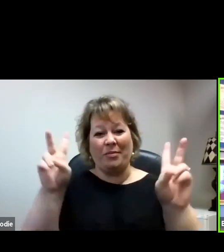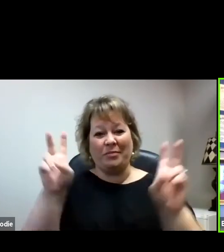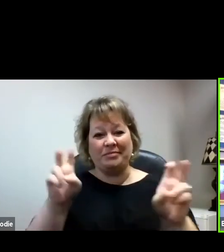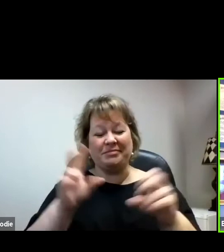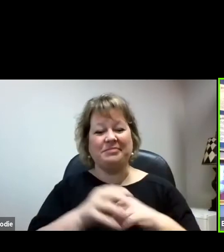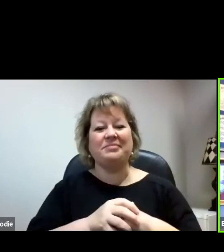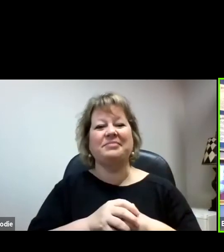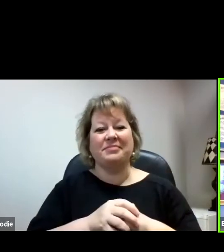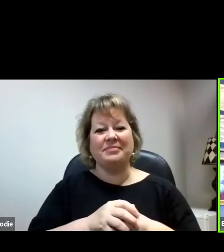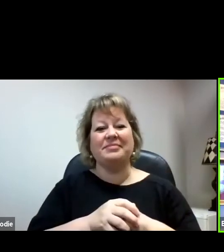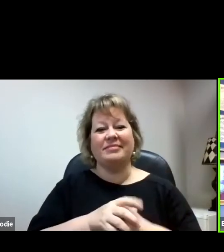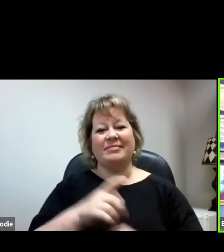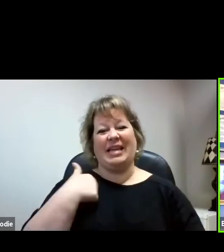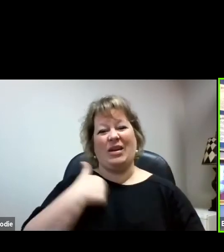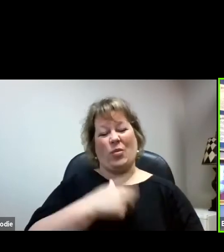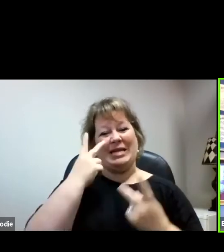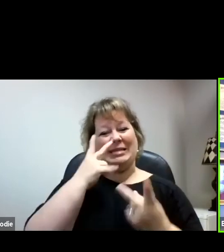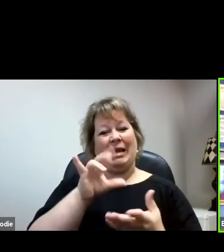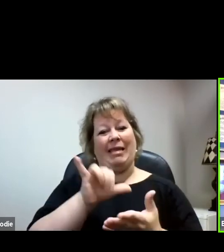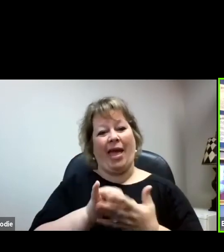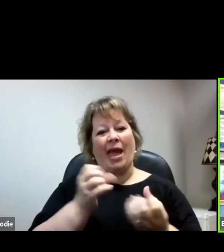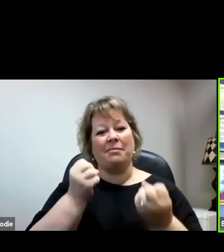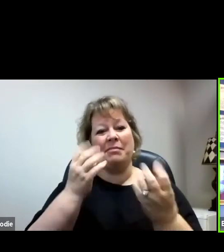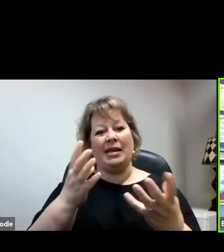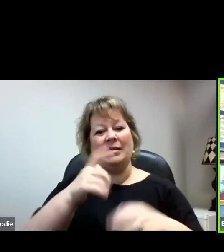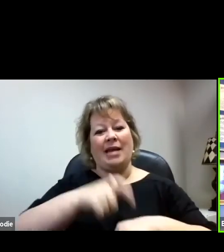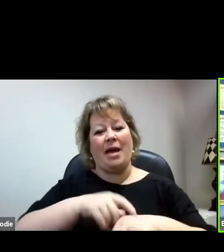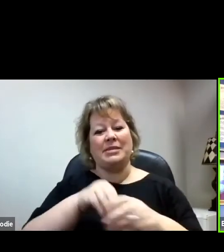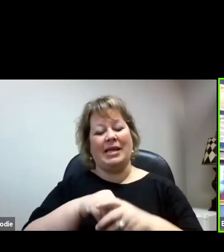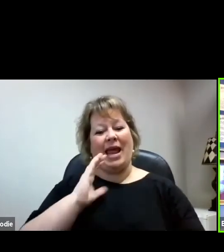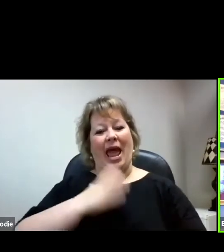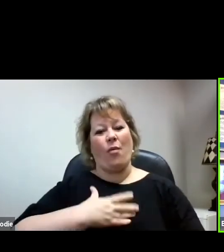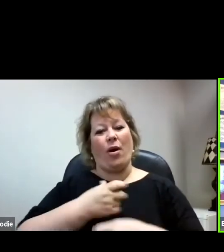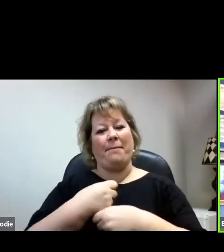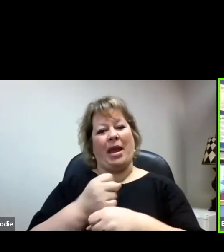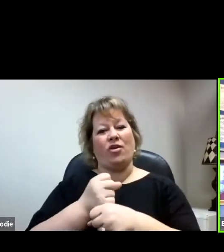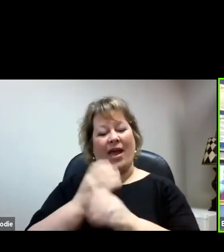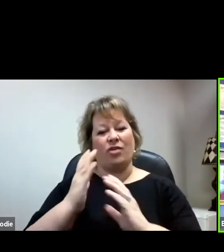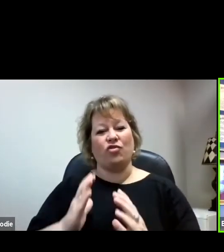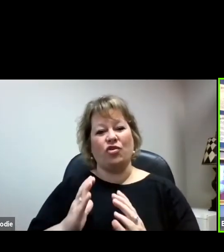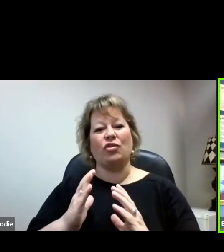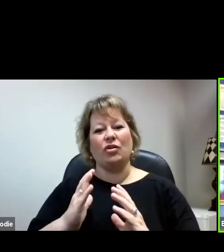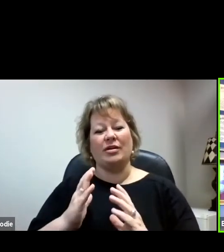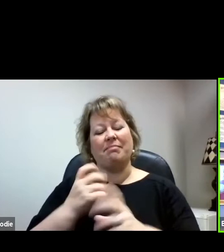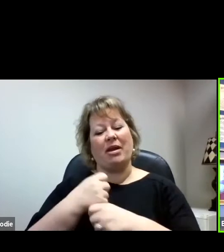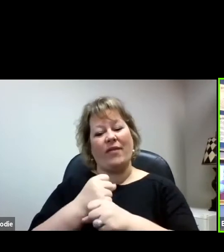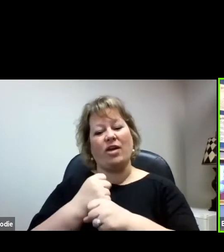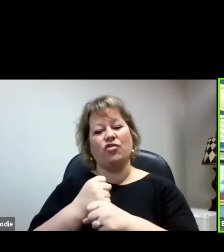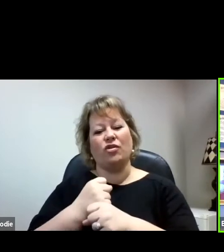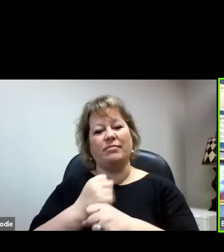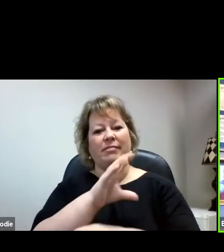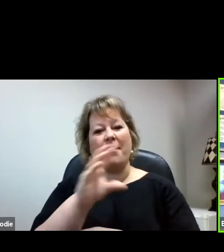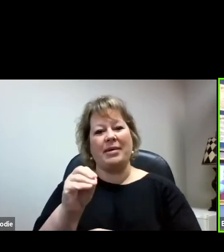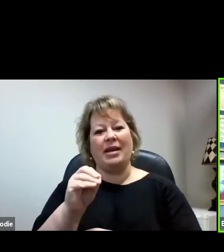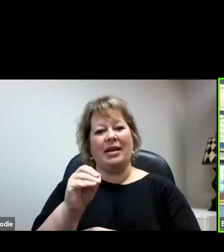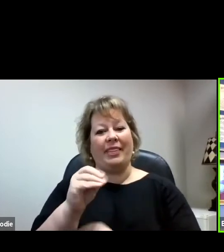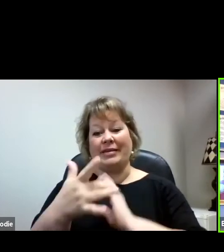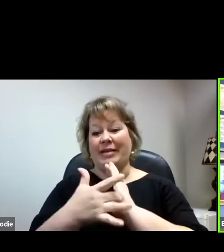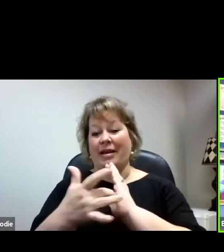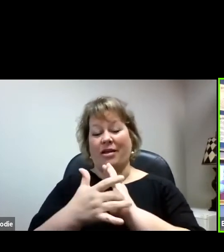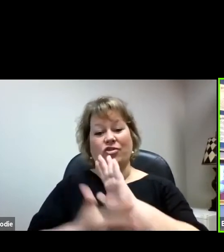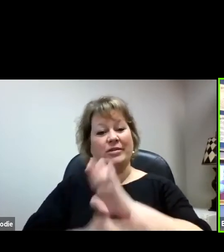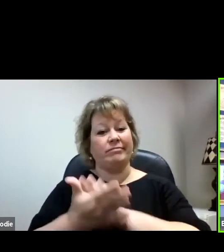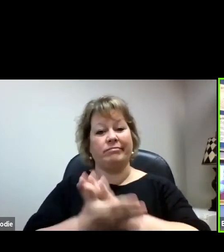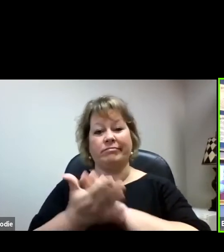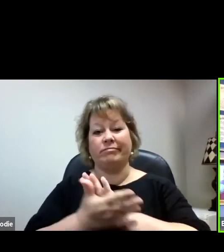and we see this already in many of our manufacturers, where most of the technology simply runs. And there's only a